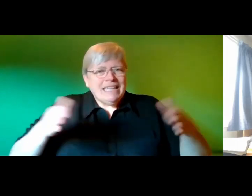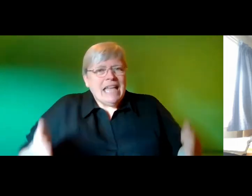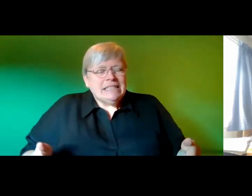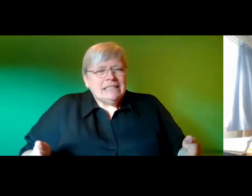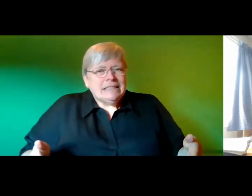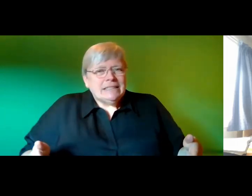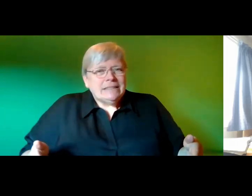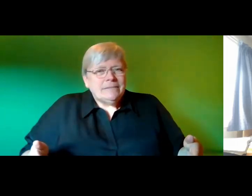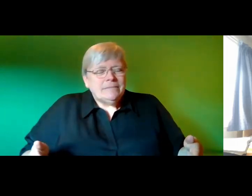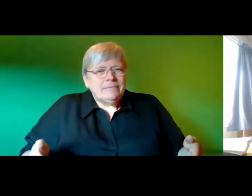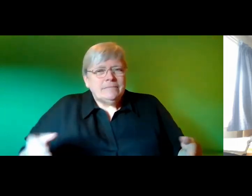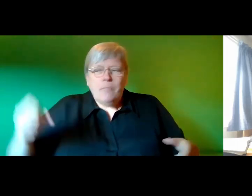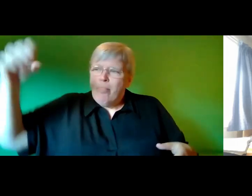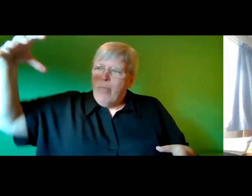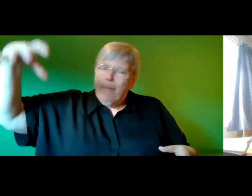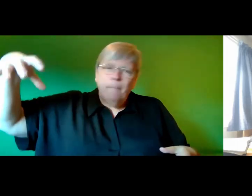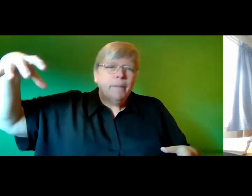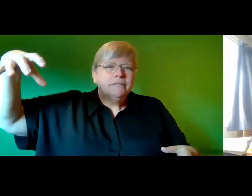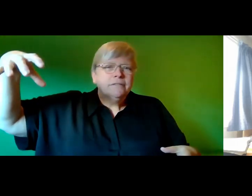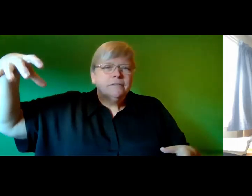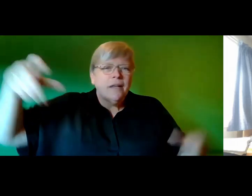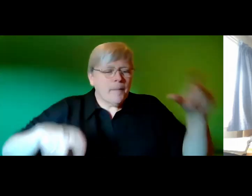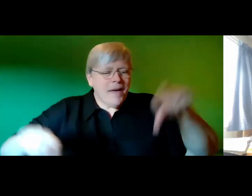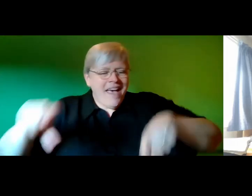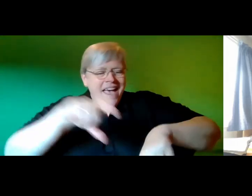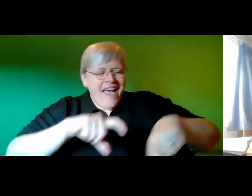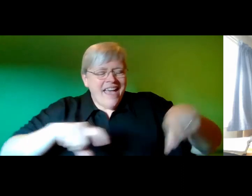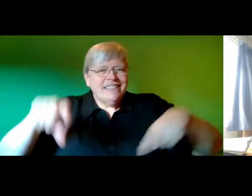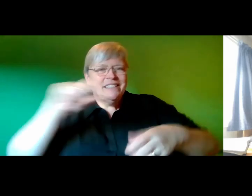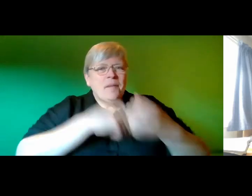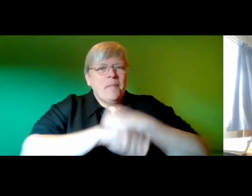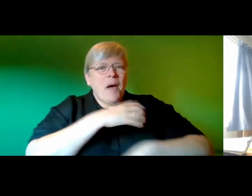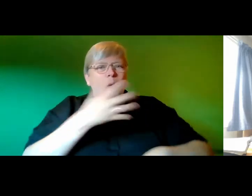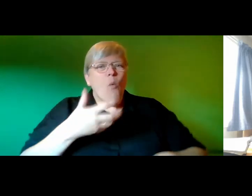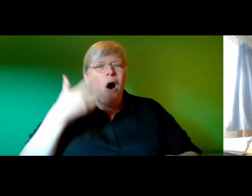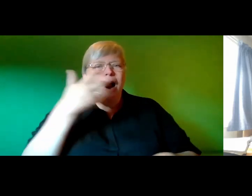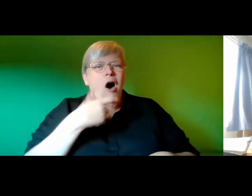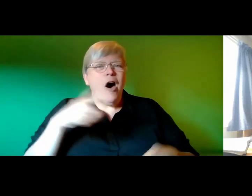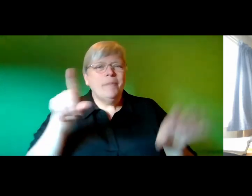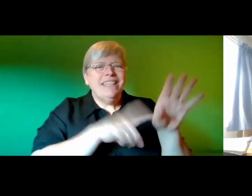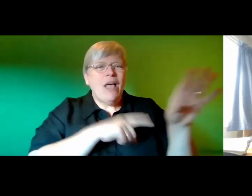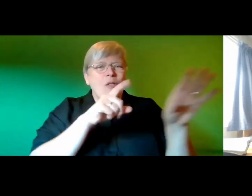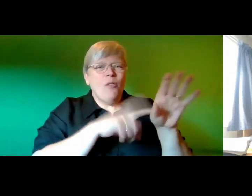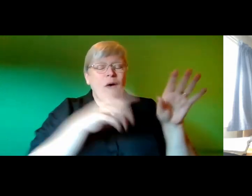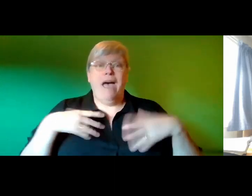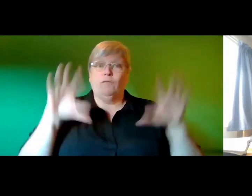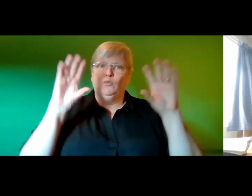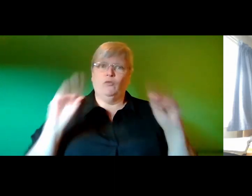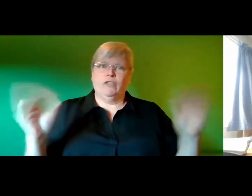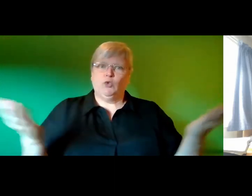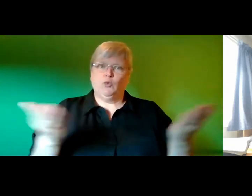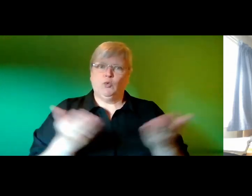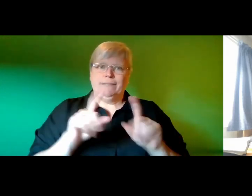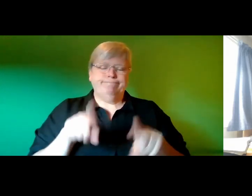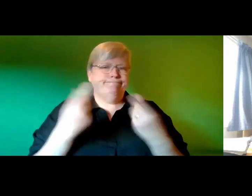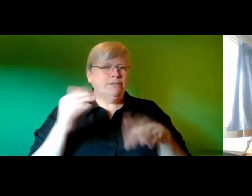mushroom shaped lamp making my science homework glow a warm yellow I have to finish this by today so I do not get